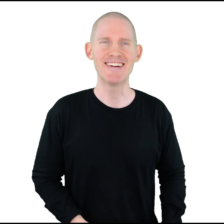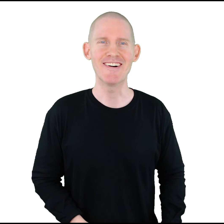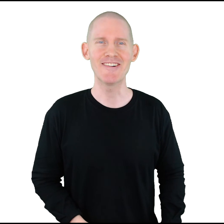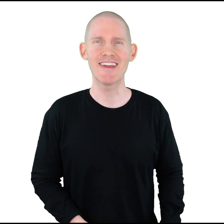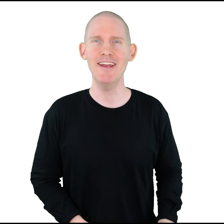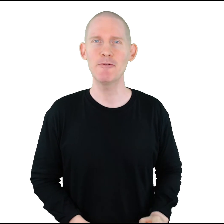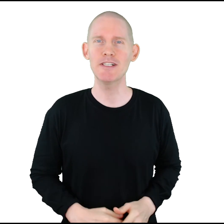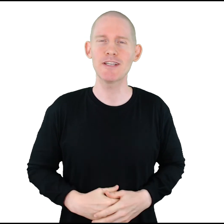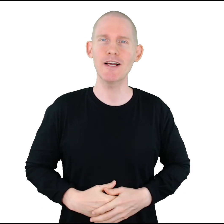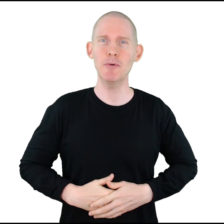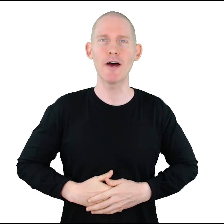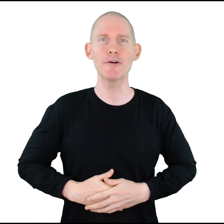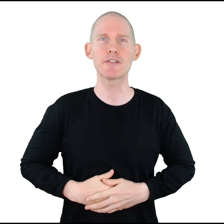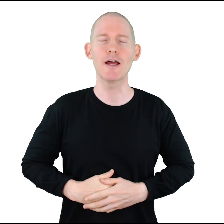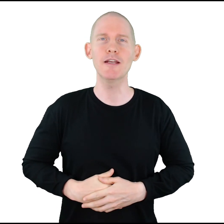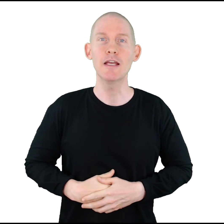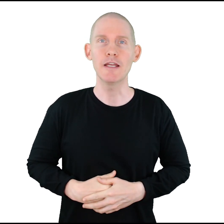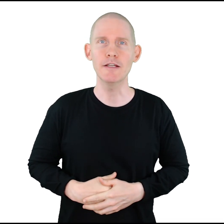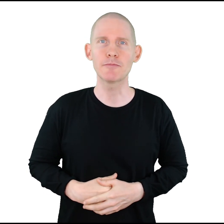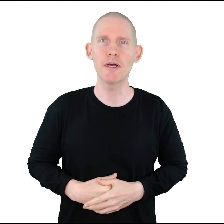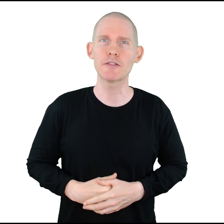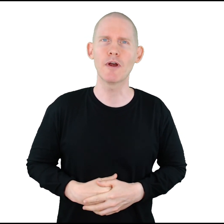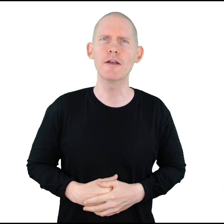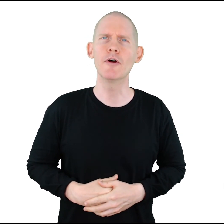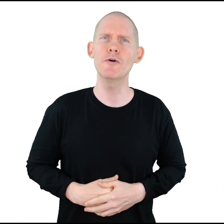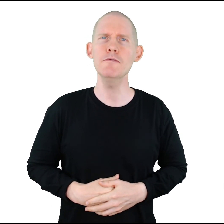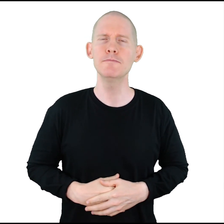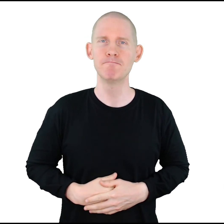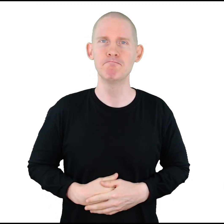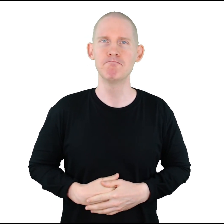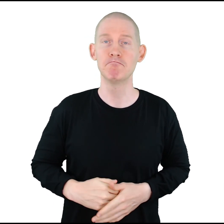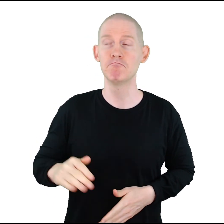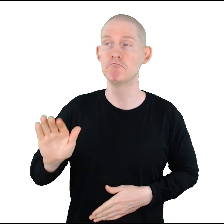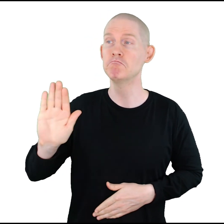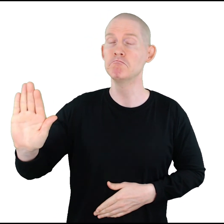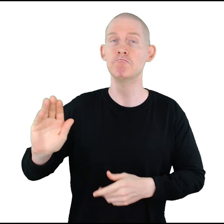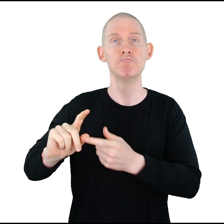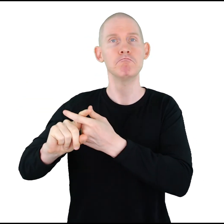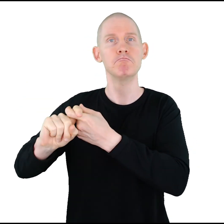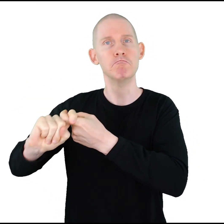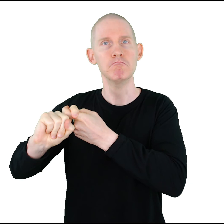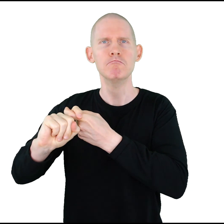Okay, we just talked about how to sign his best friend who. Who? Who?